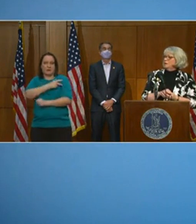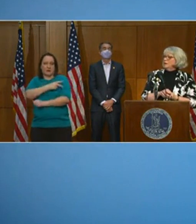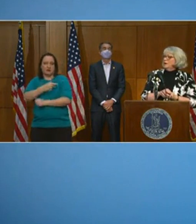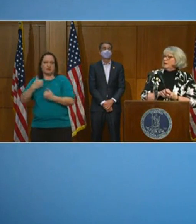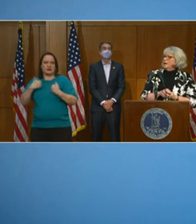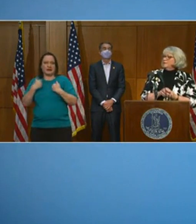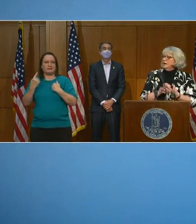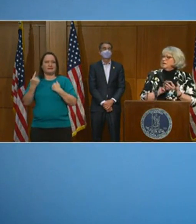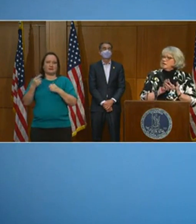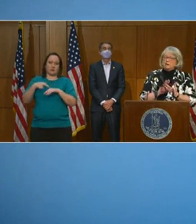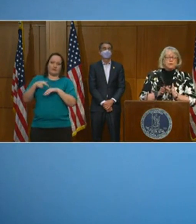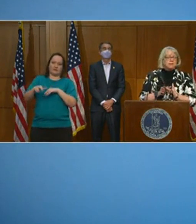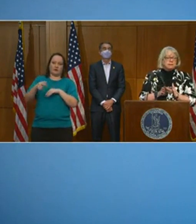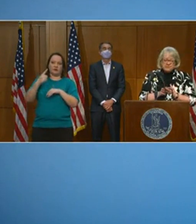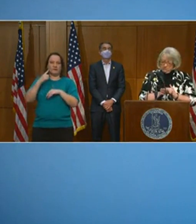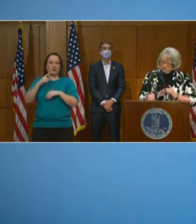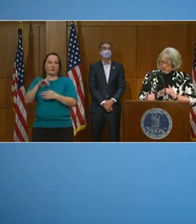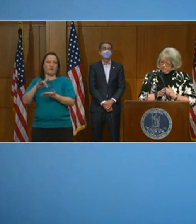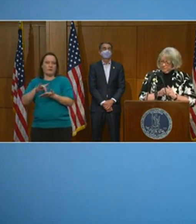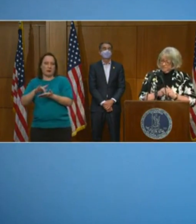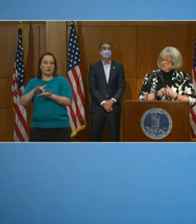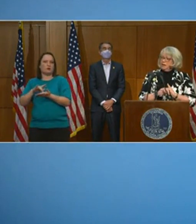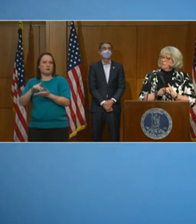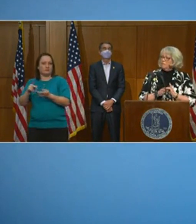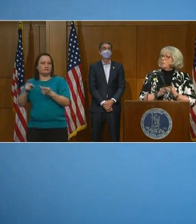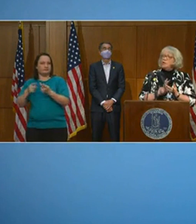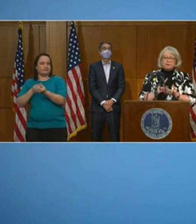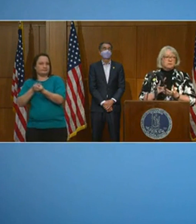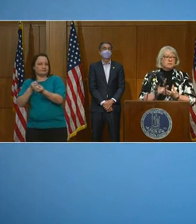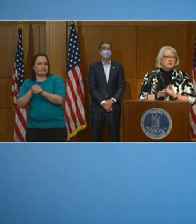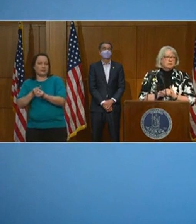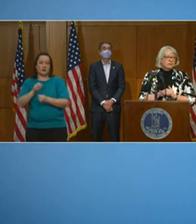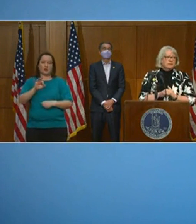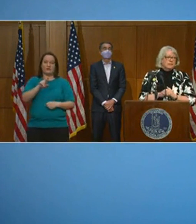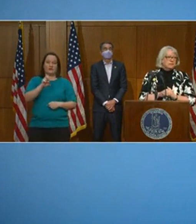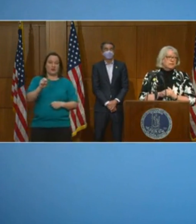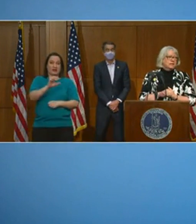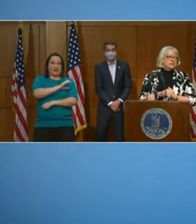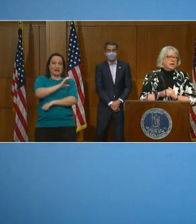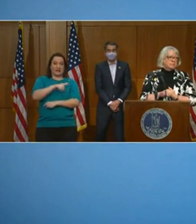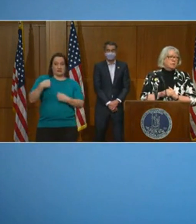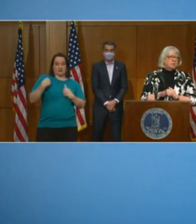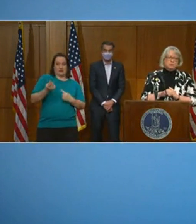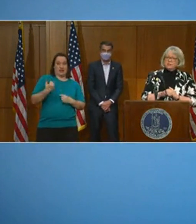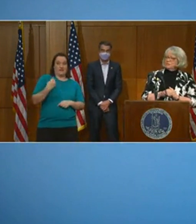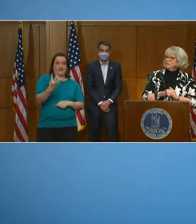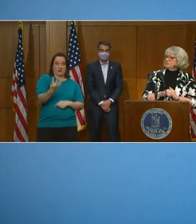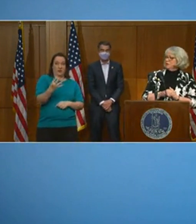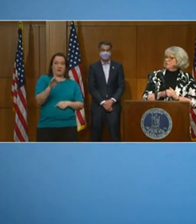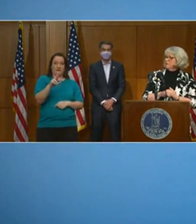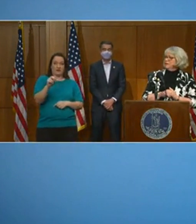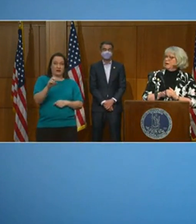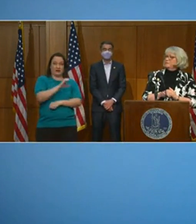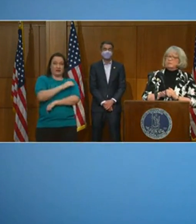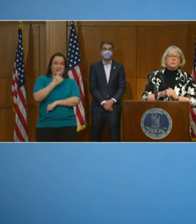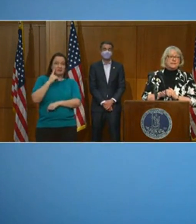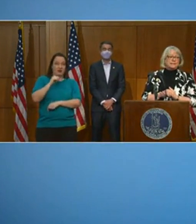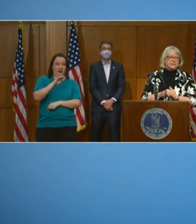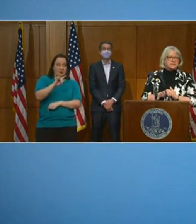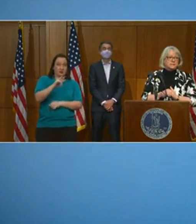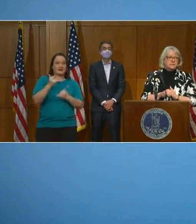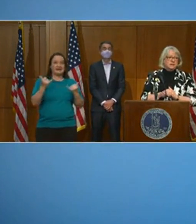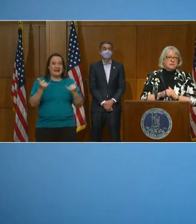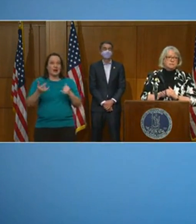home. And our free clinics went from four free clinics in April that we're testing for COVID. They're now up to